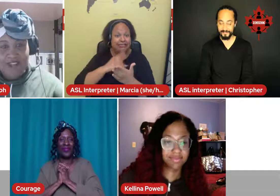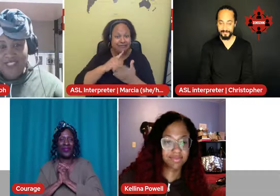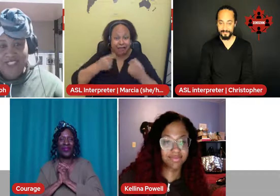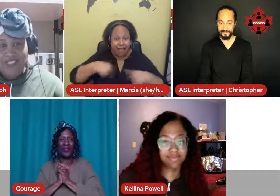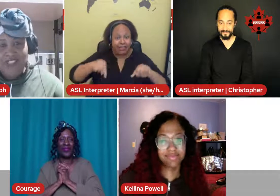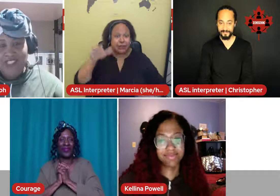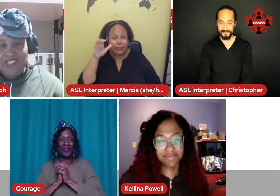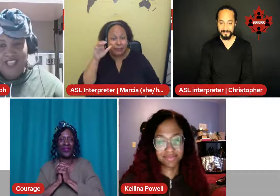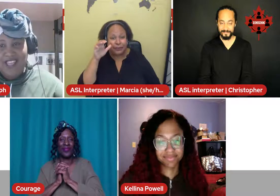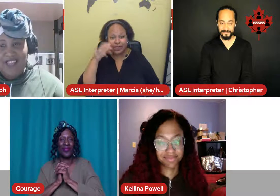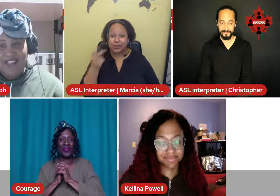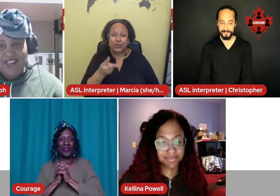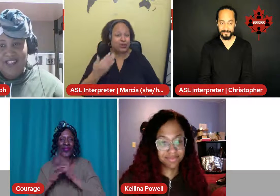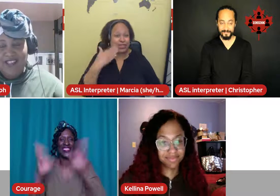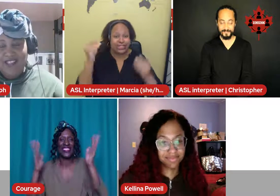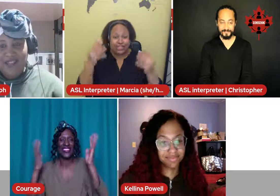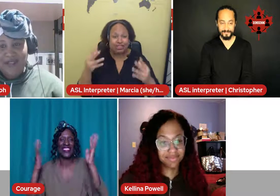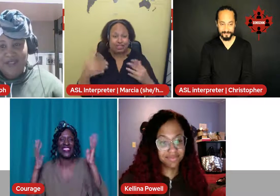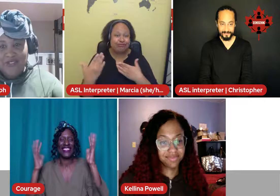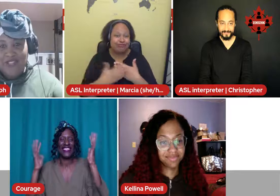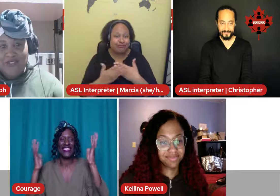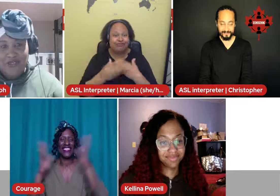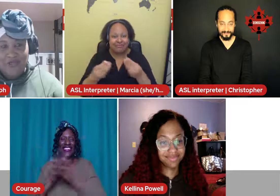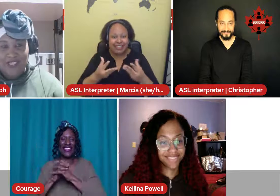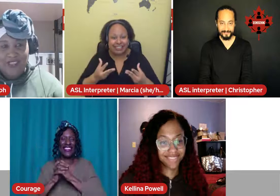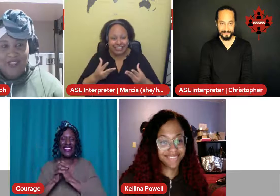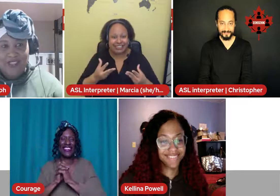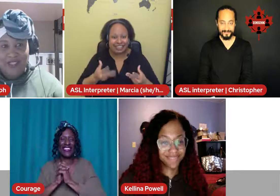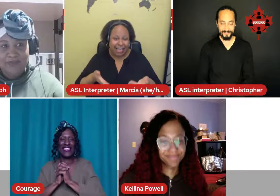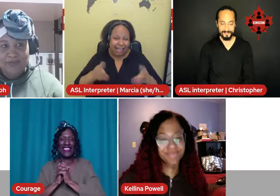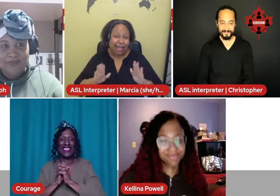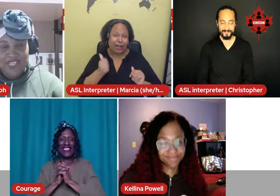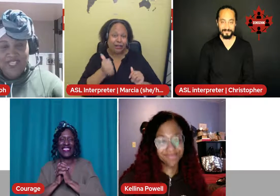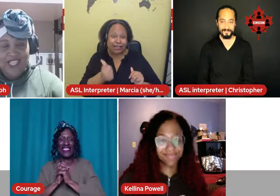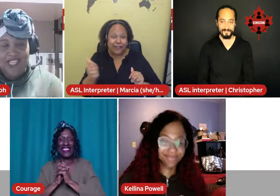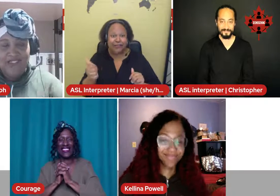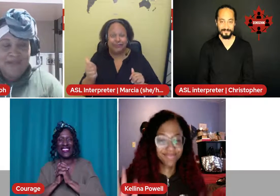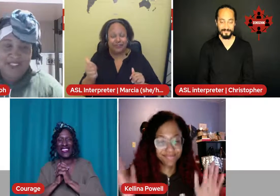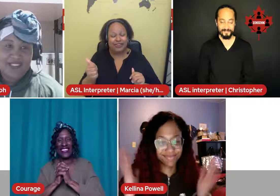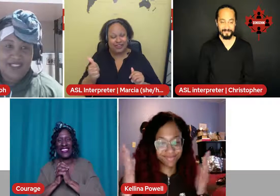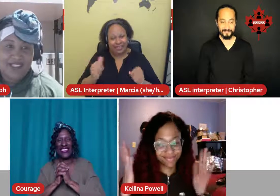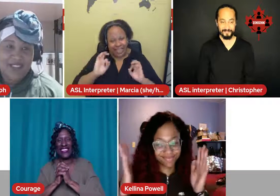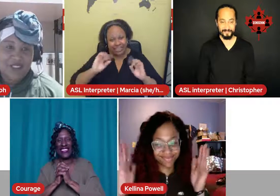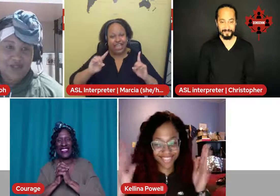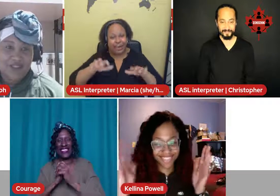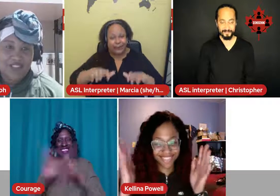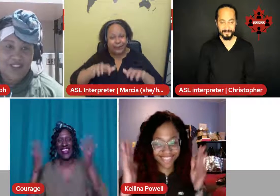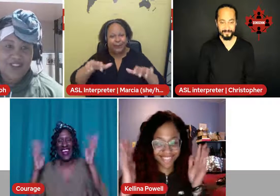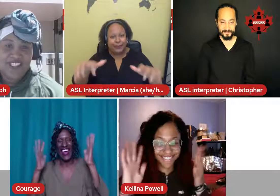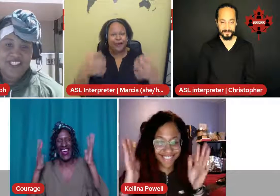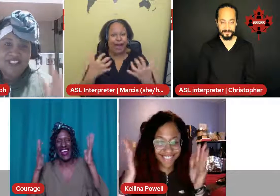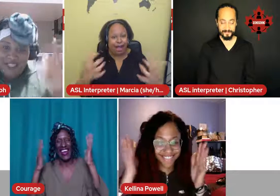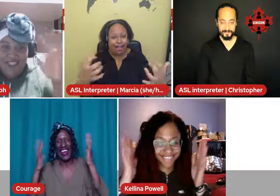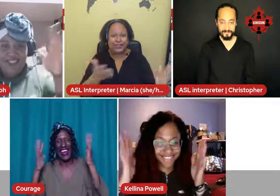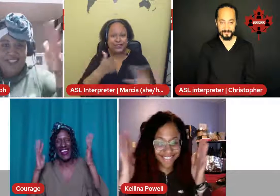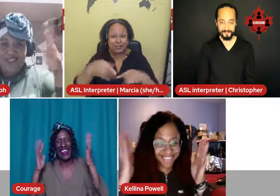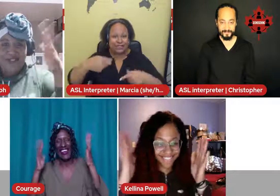great teachers and allowing yourself to be educating the masses through this conversation. Thank you